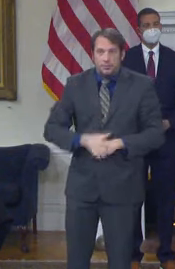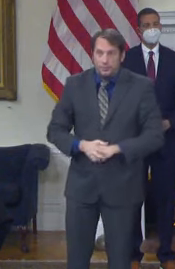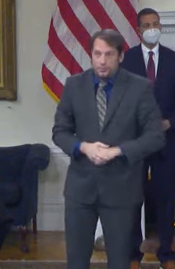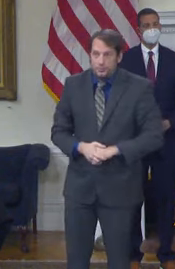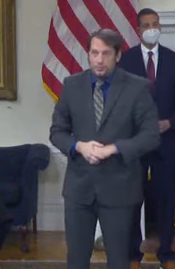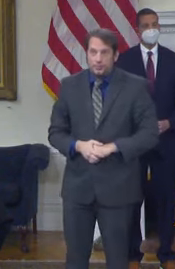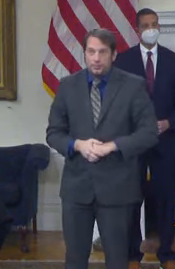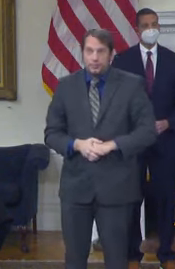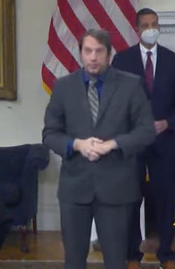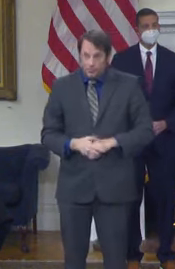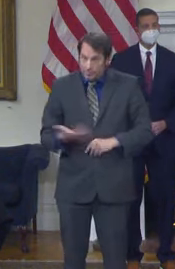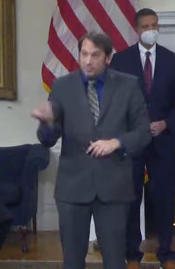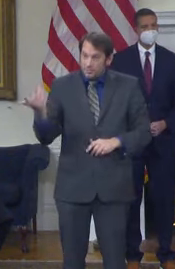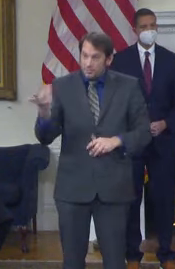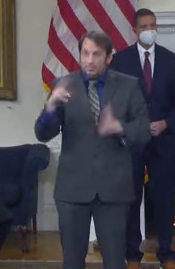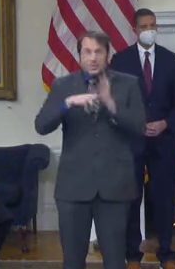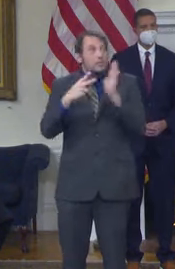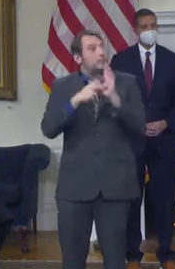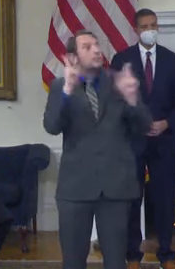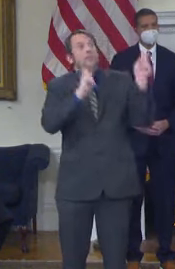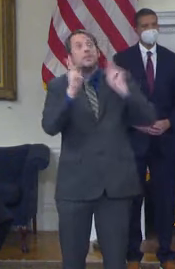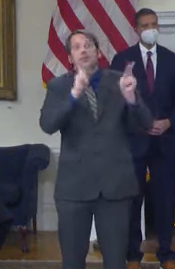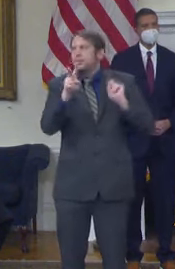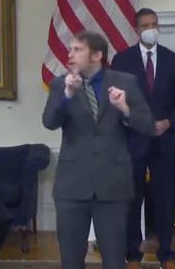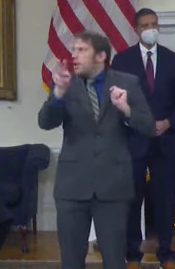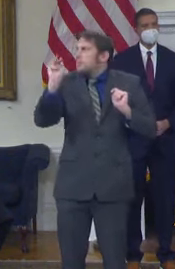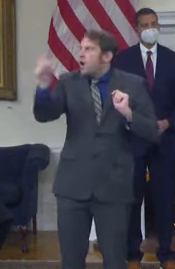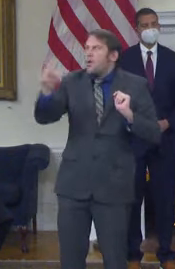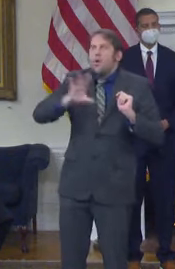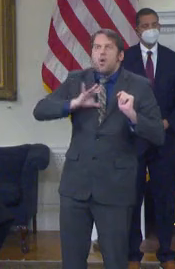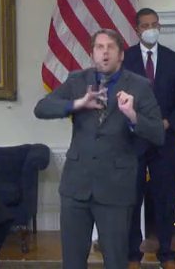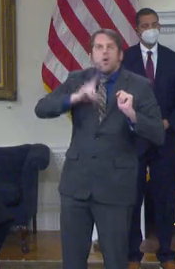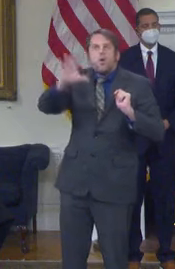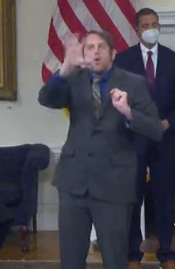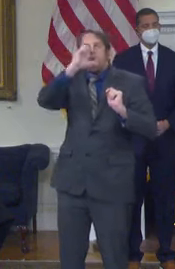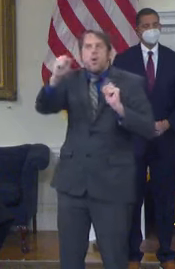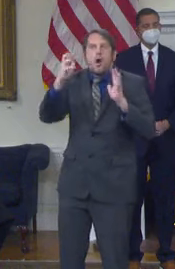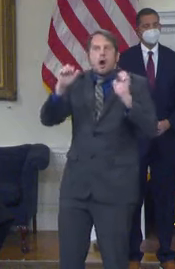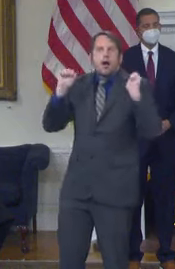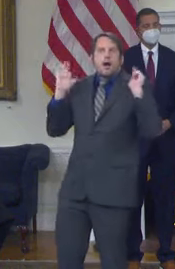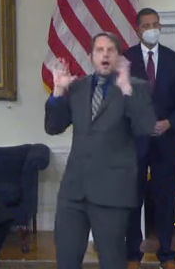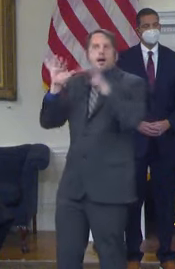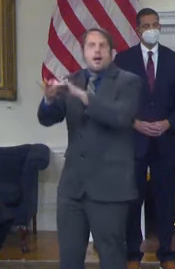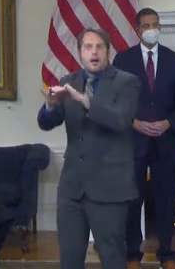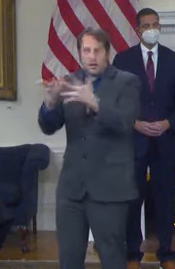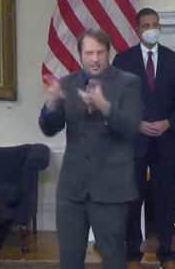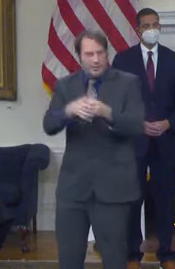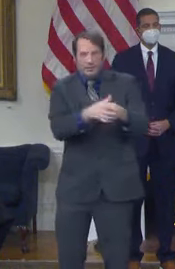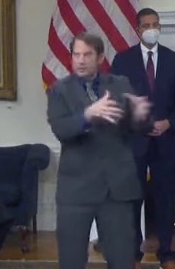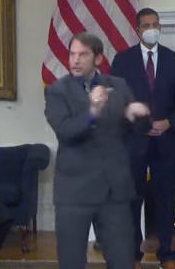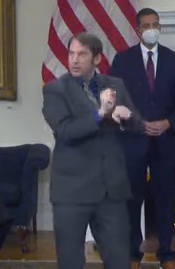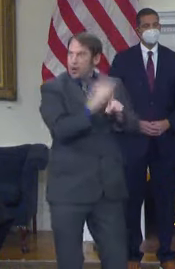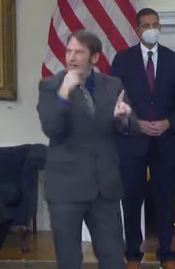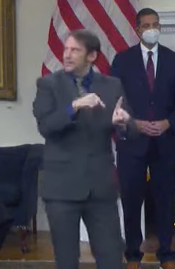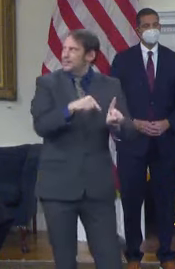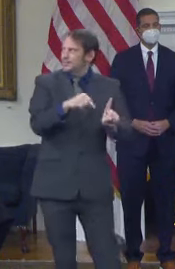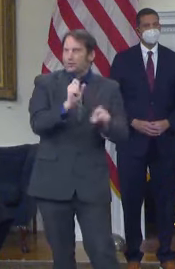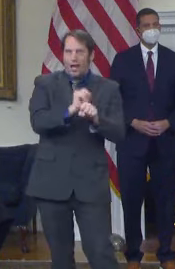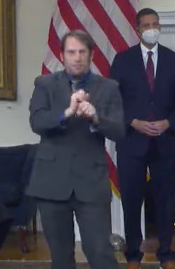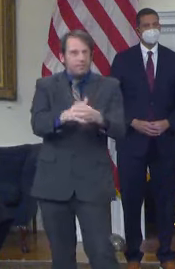a more attractive place for manufacturers to start new businesses and to create jobs. Today we are proposing